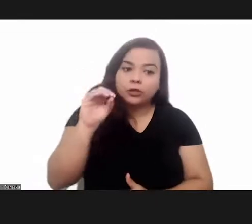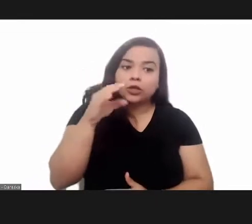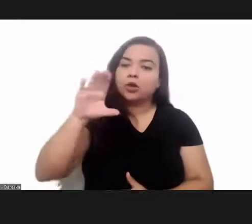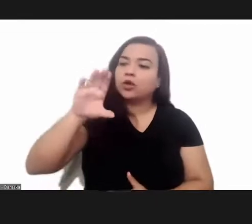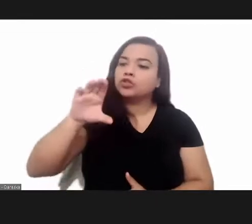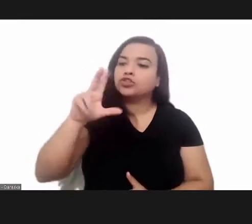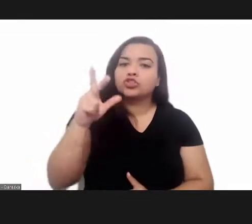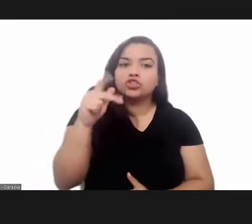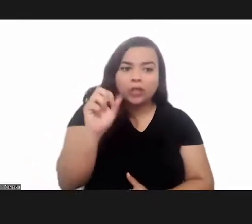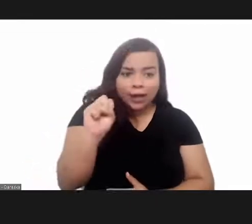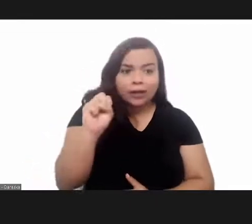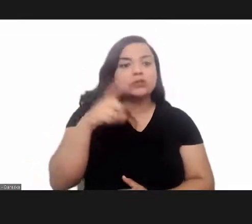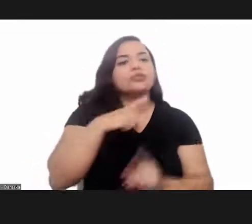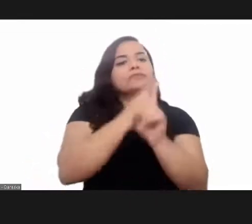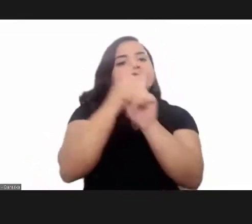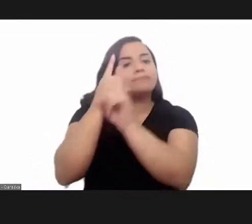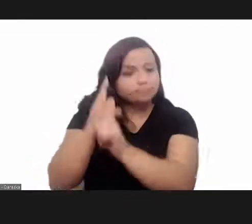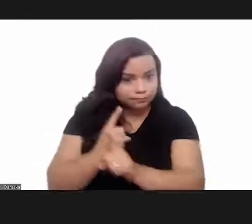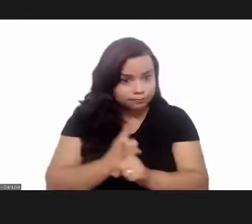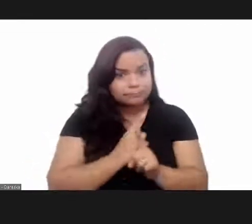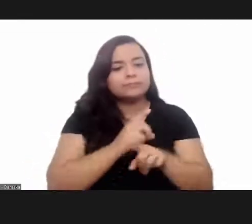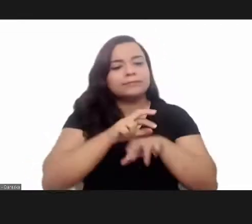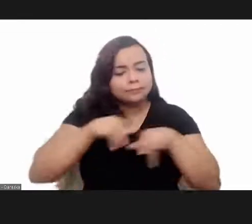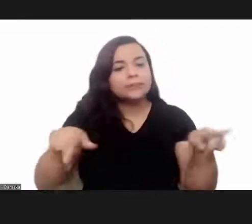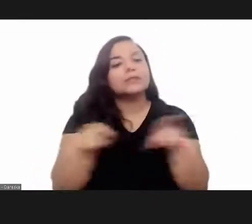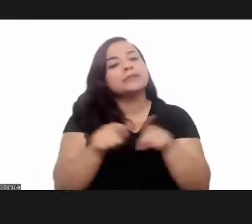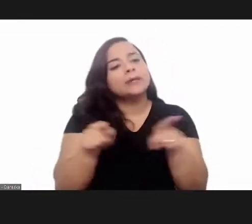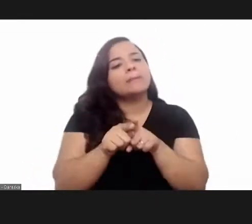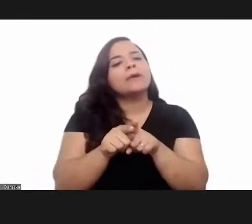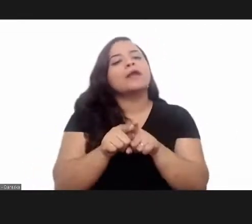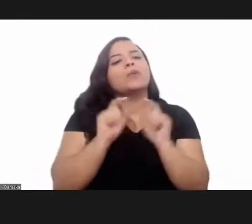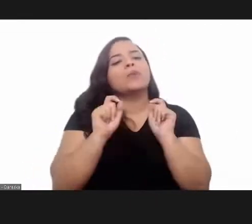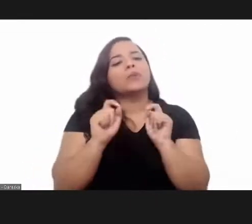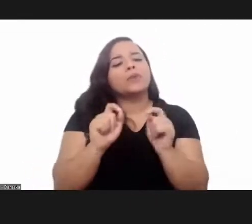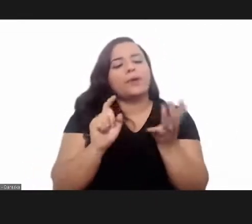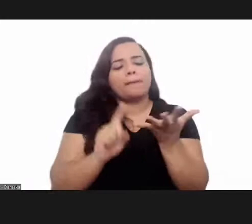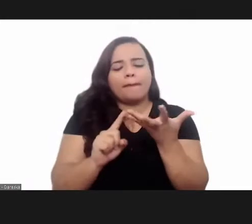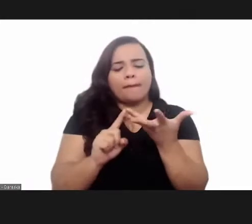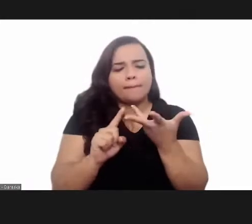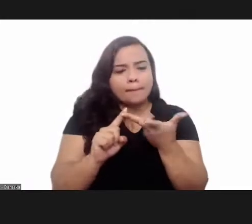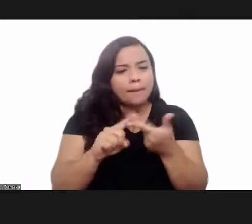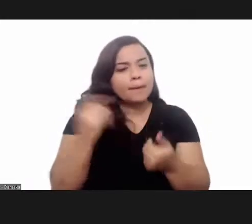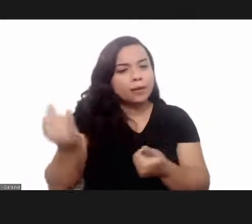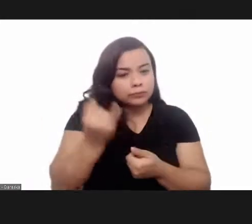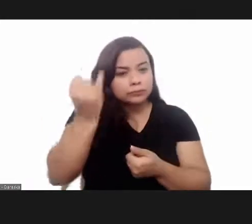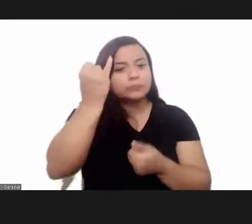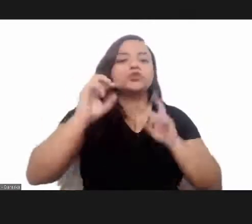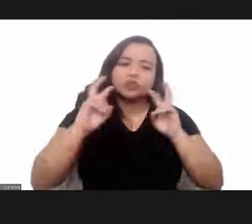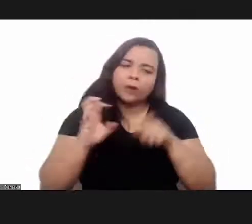the discovery of discovery or identification of important factors in the